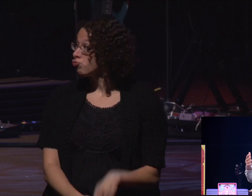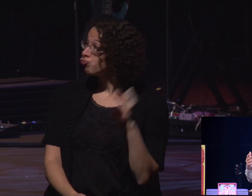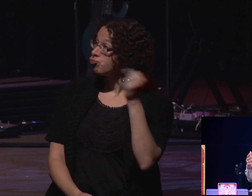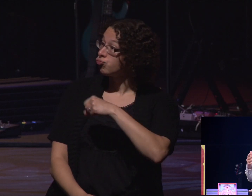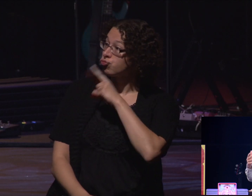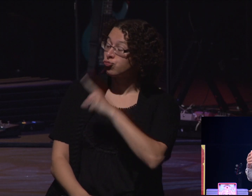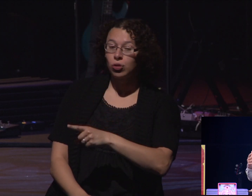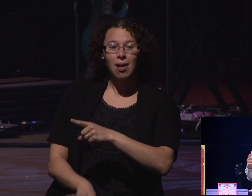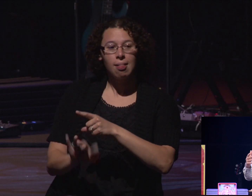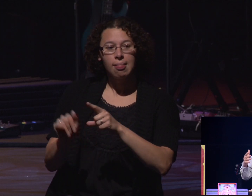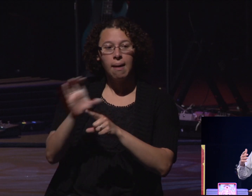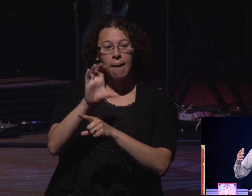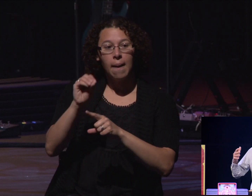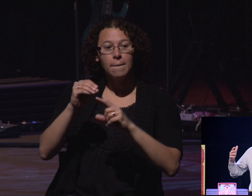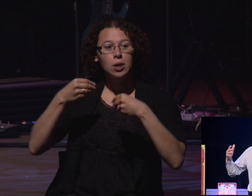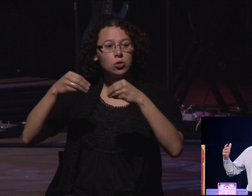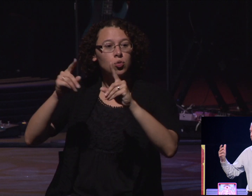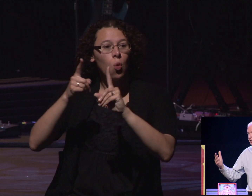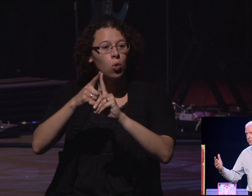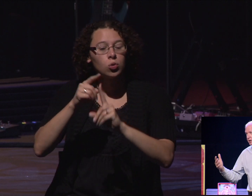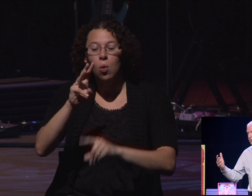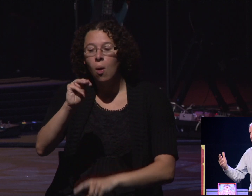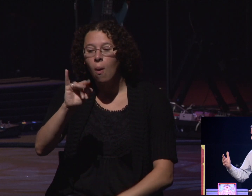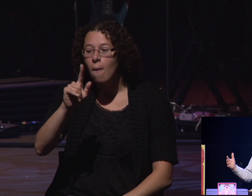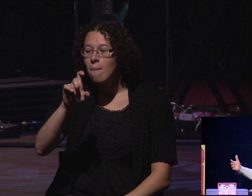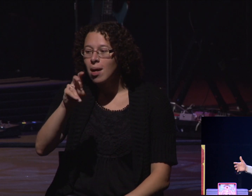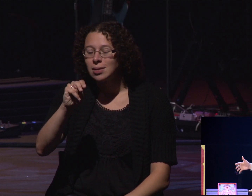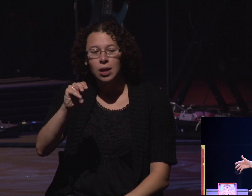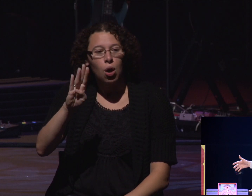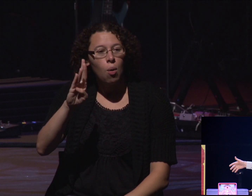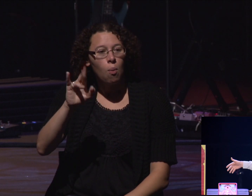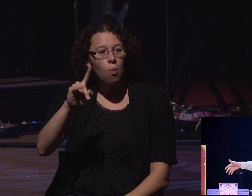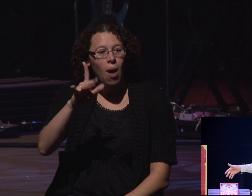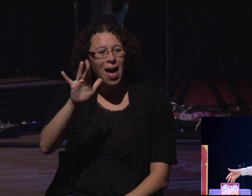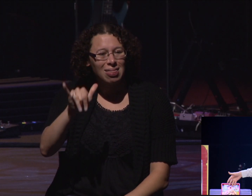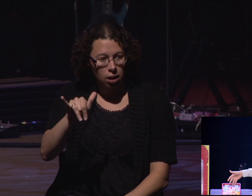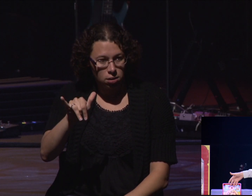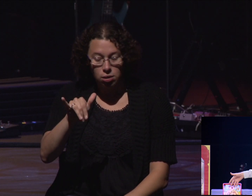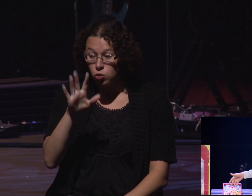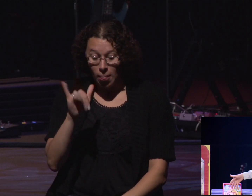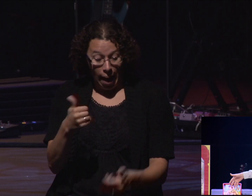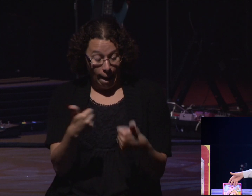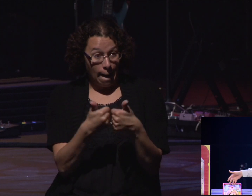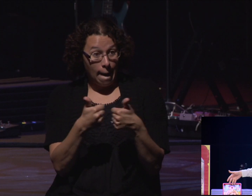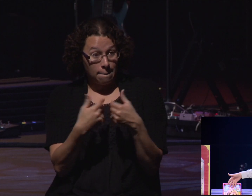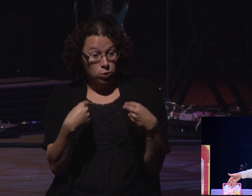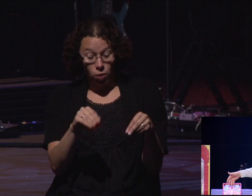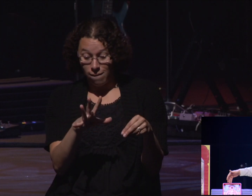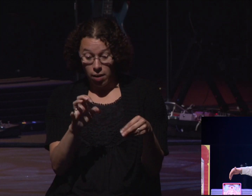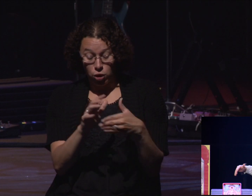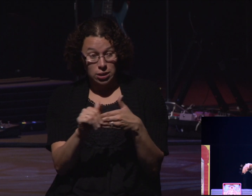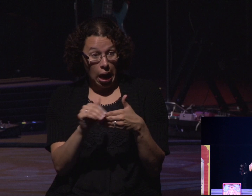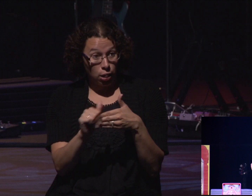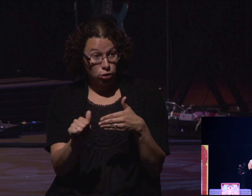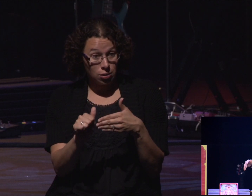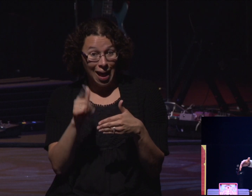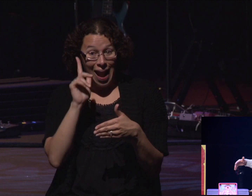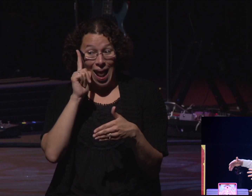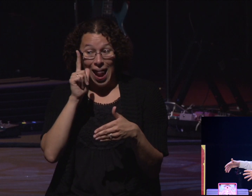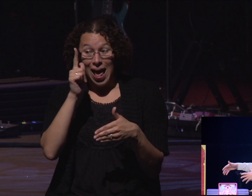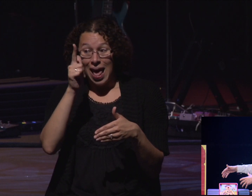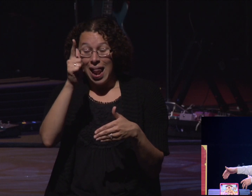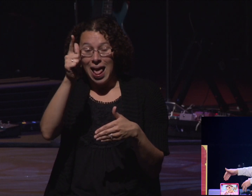Bradley. Milton Bradley sold out to Hasbro. And this little game that he sold for $500 came to eventually